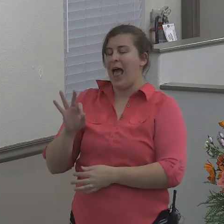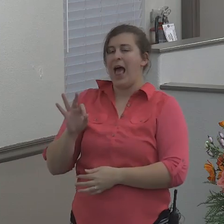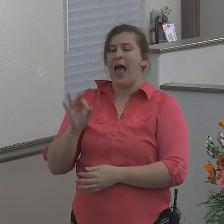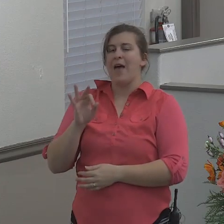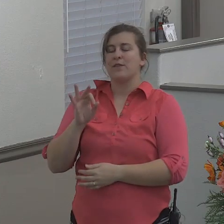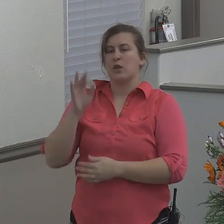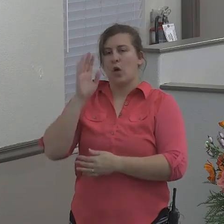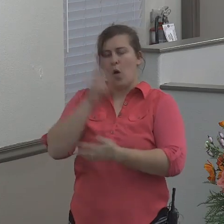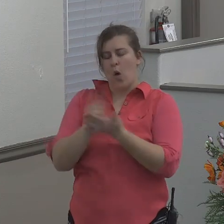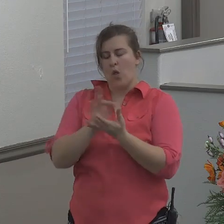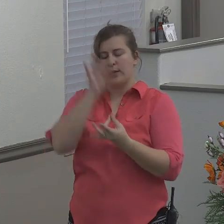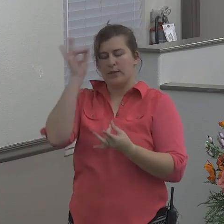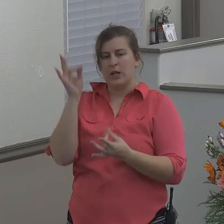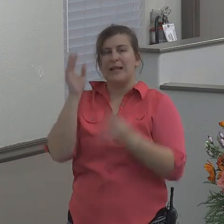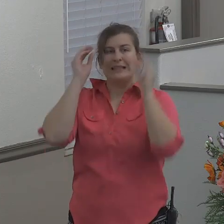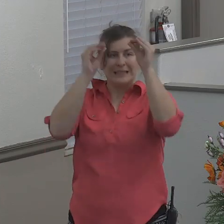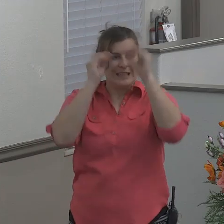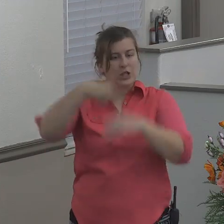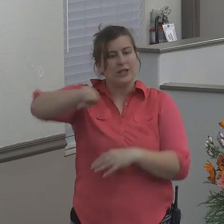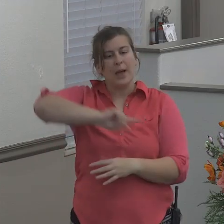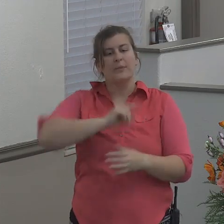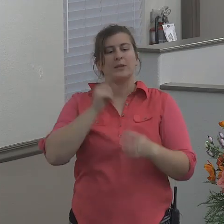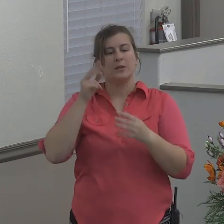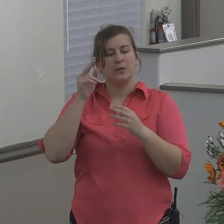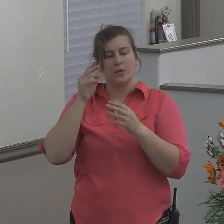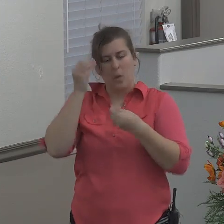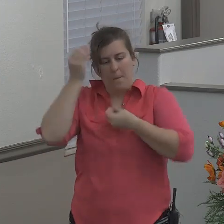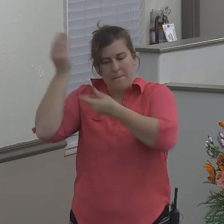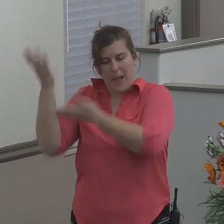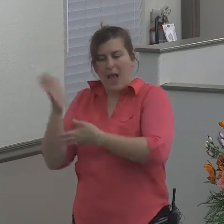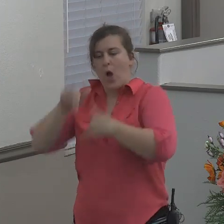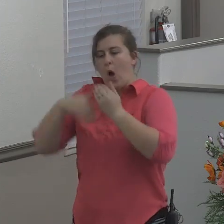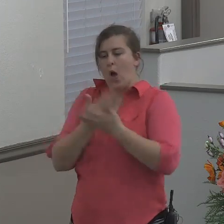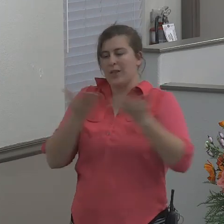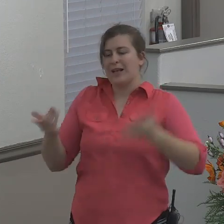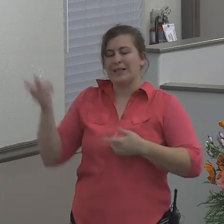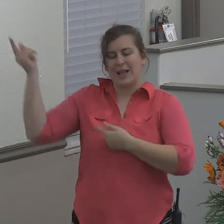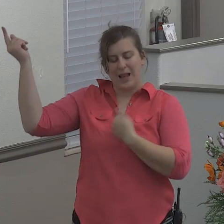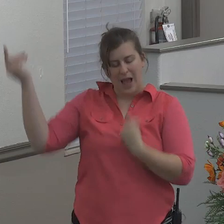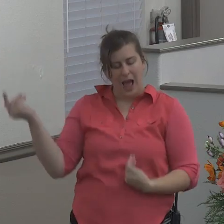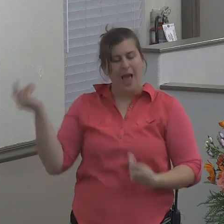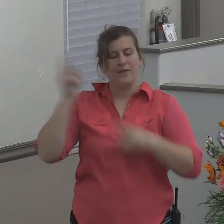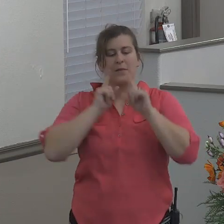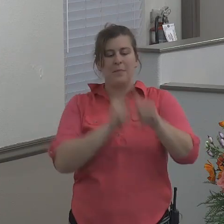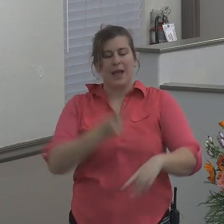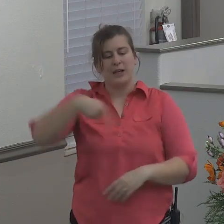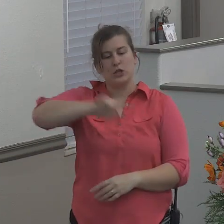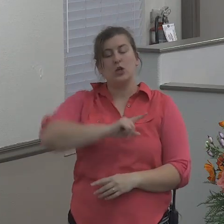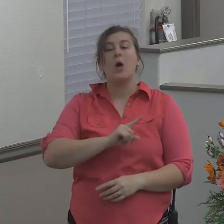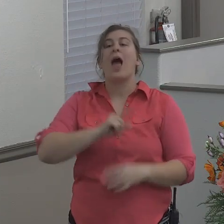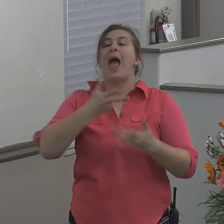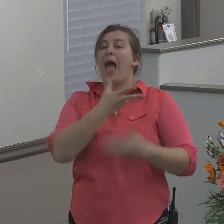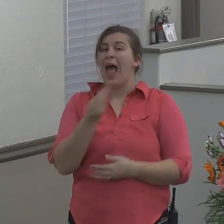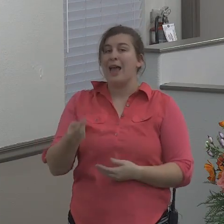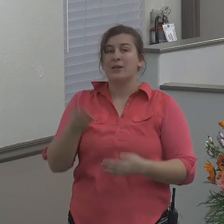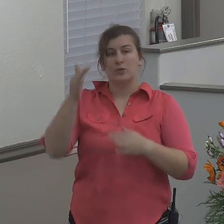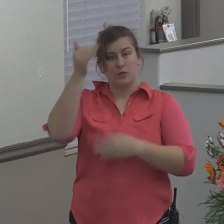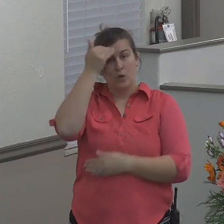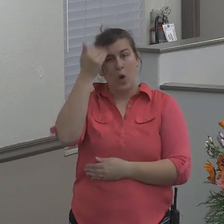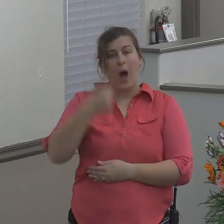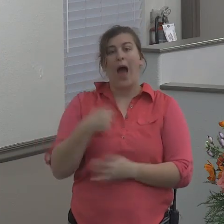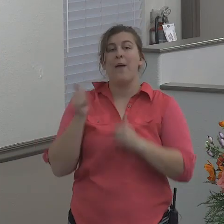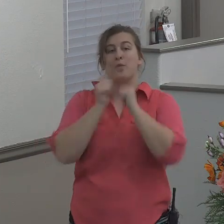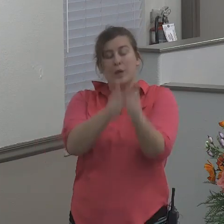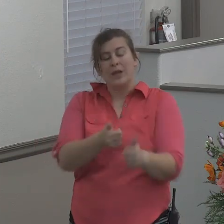teaching them to observe all things whatsoever I have commanded you. And lo, I am with you always, even